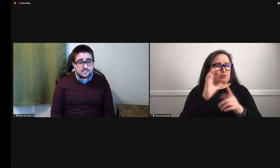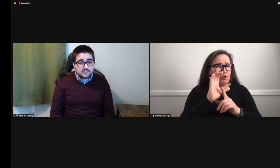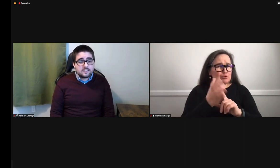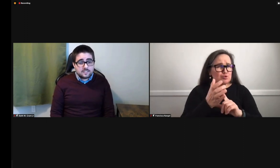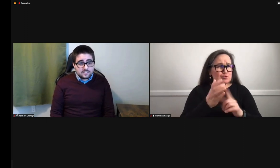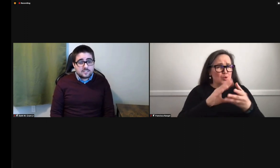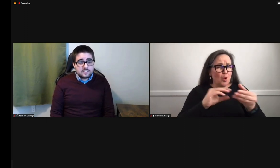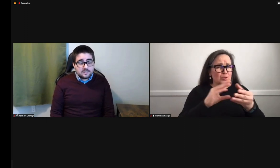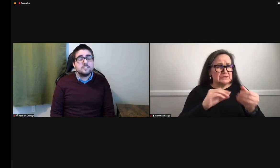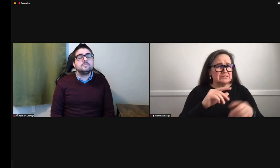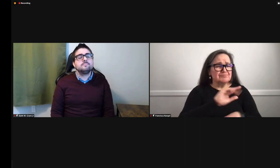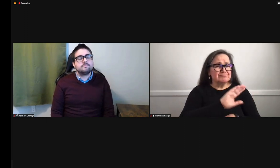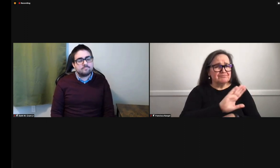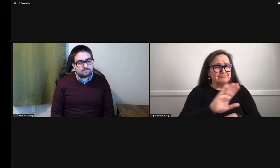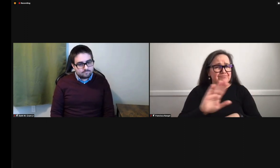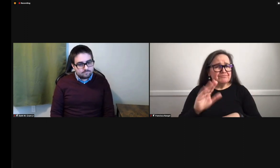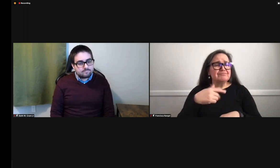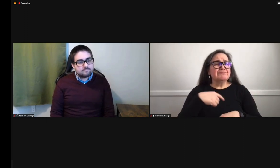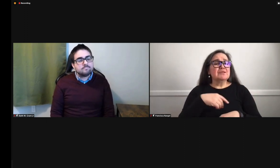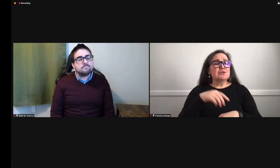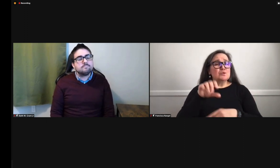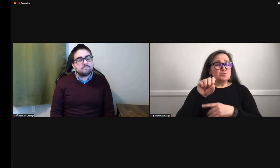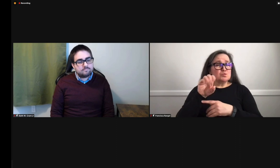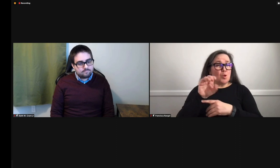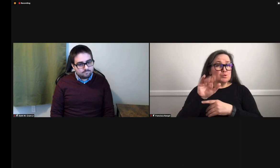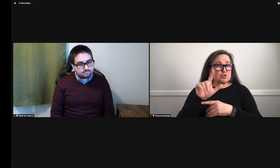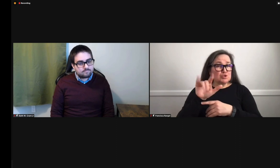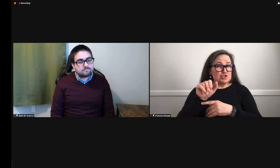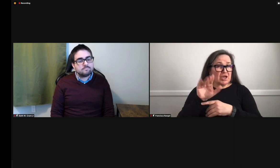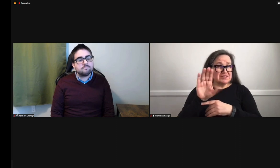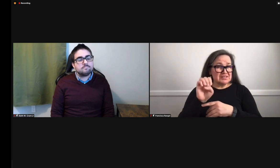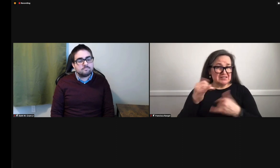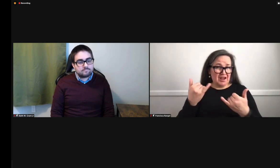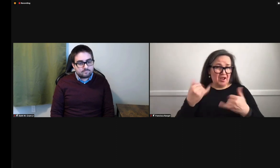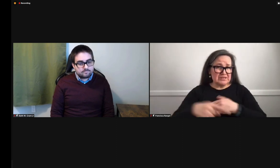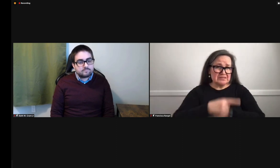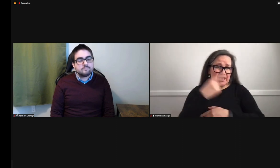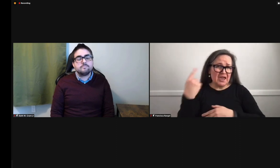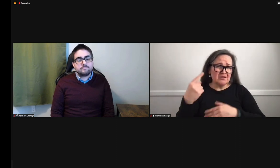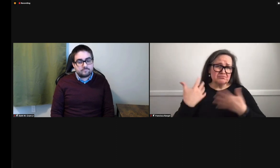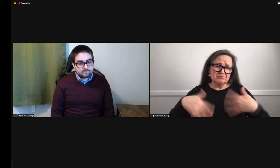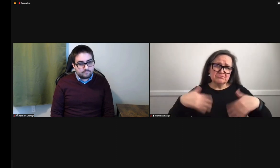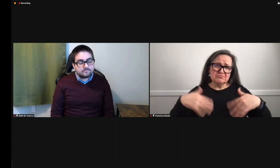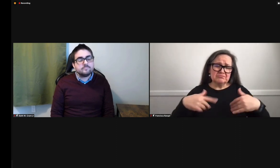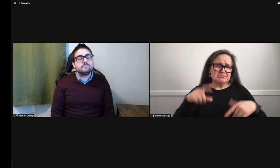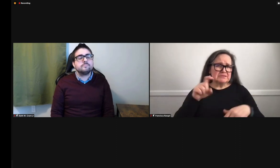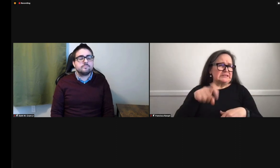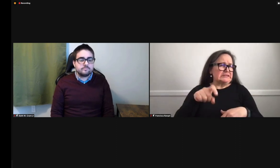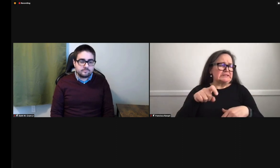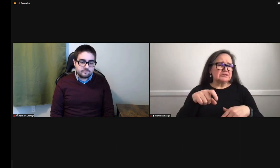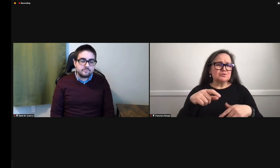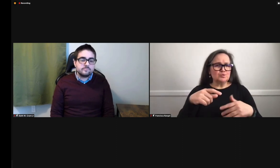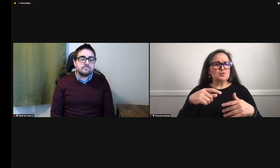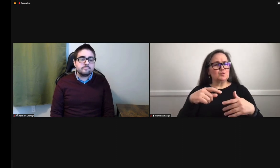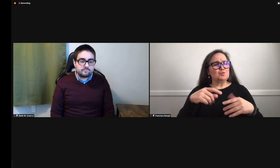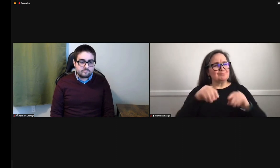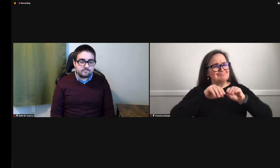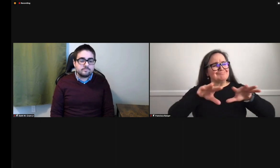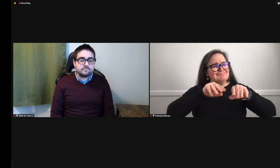So, we have a limited number of those stories that are multicultural and address issues of race, which is